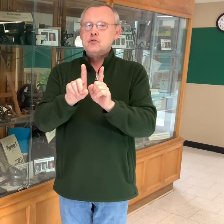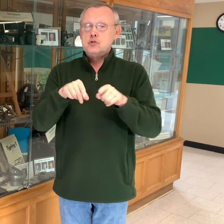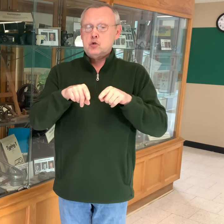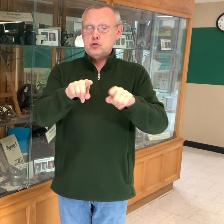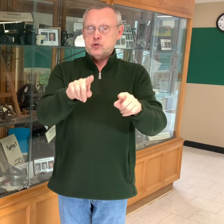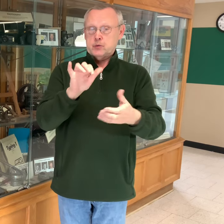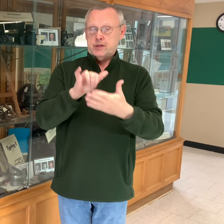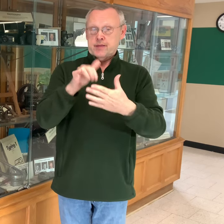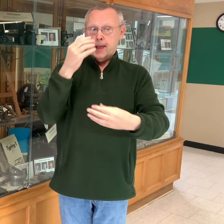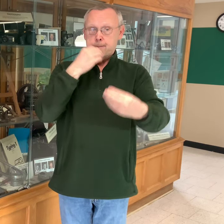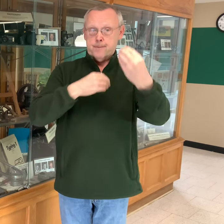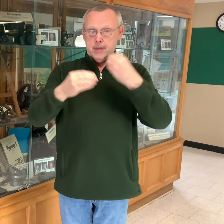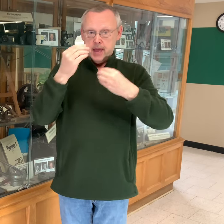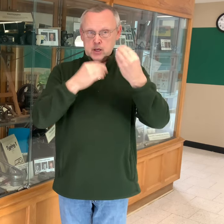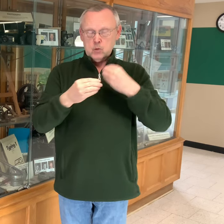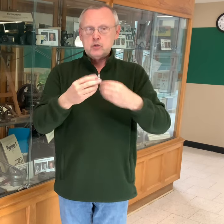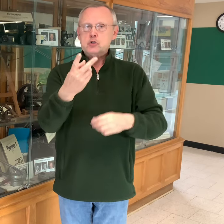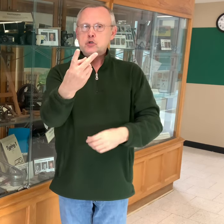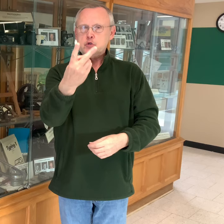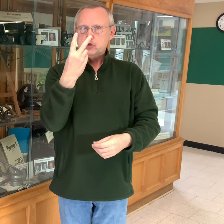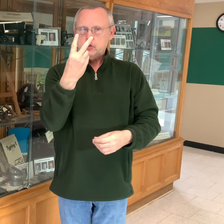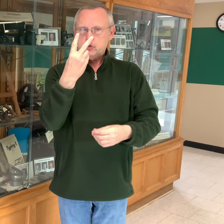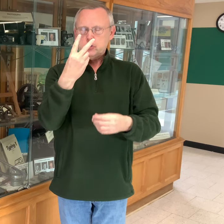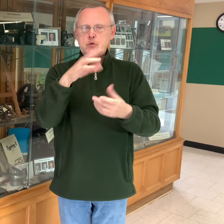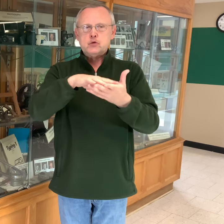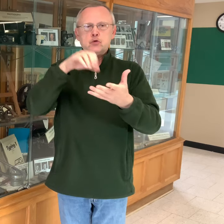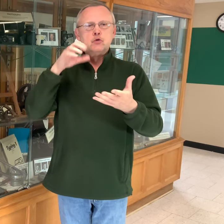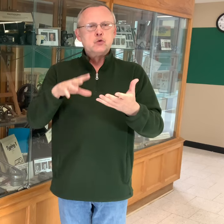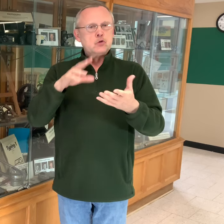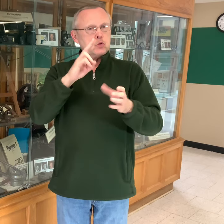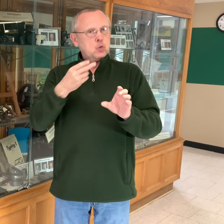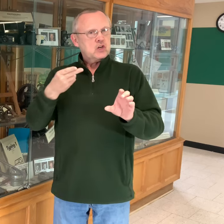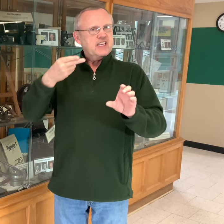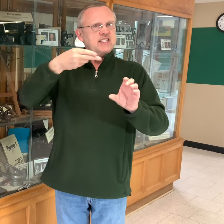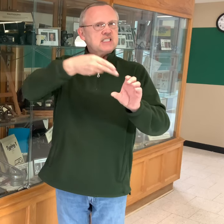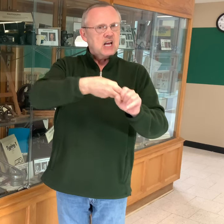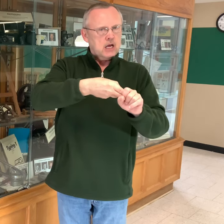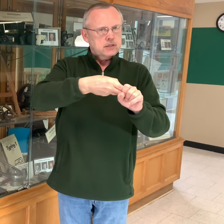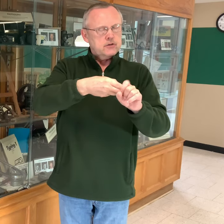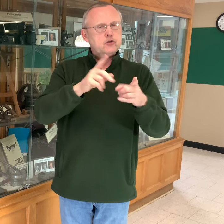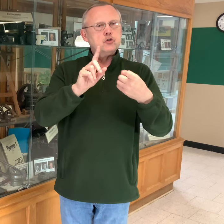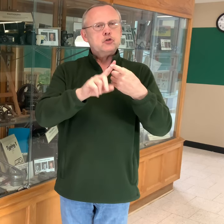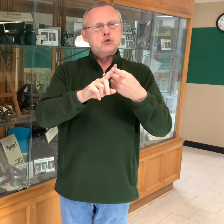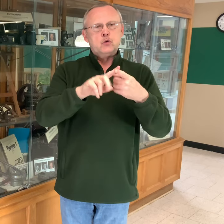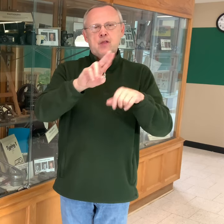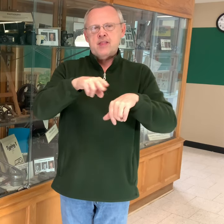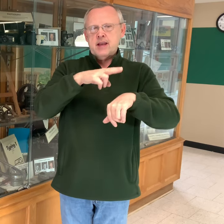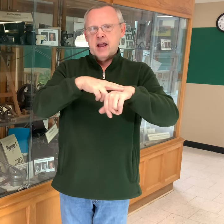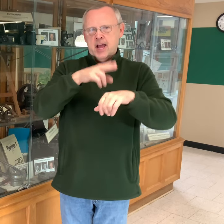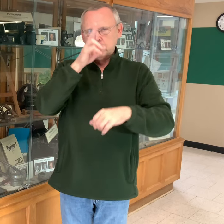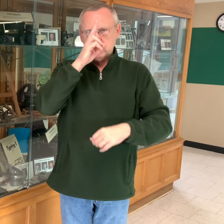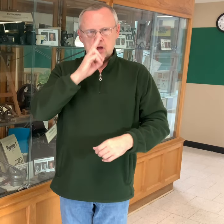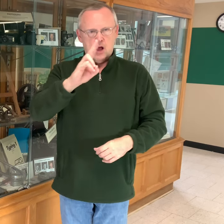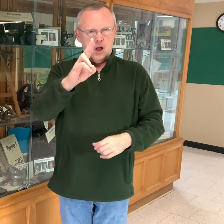Also, at the banquet, we had two students inducted into the National Honor Society.